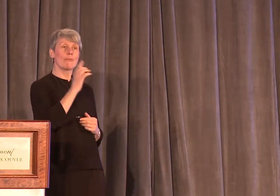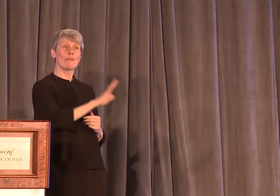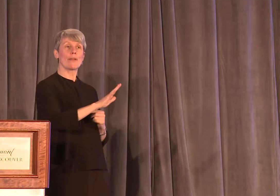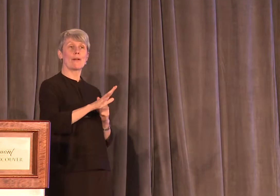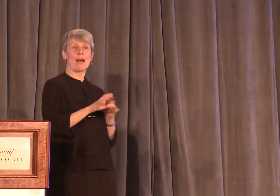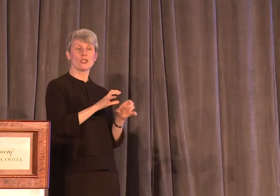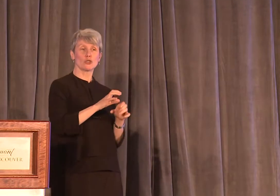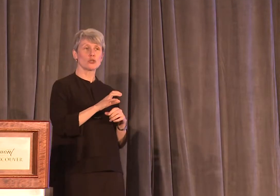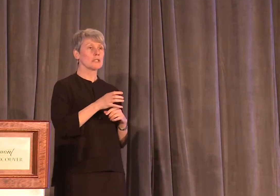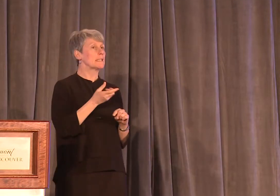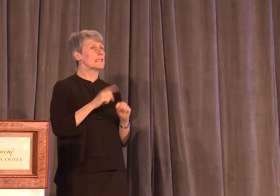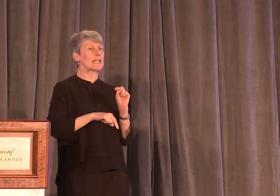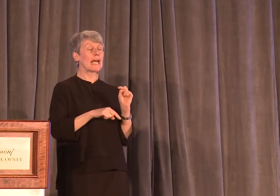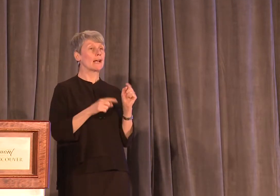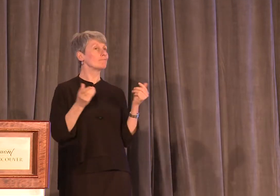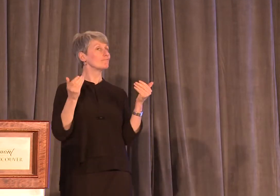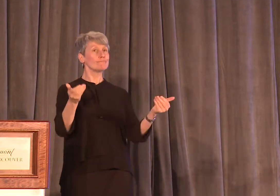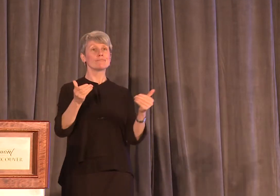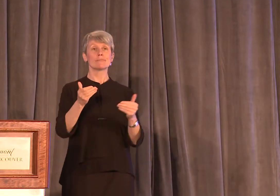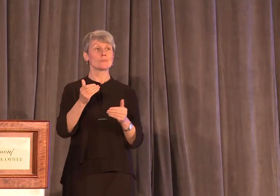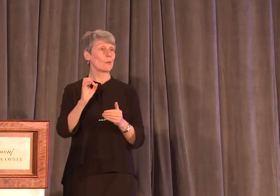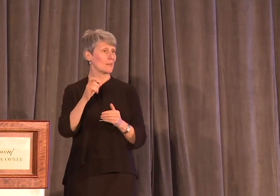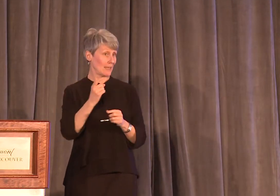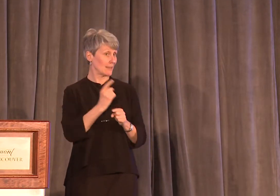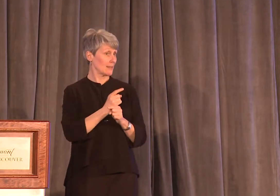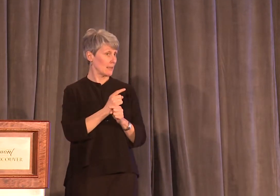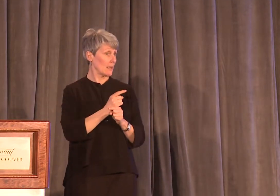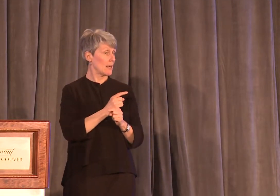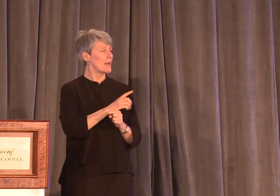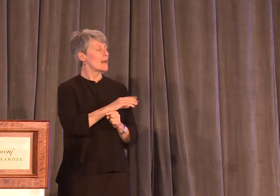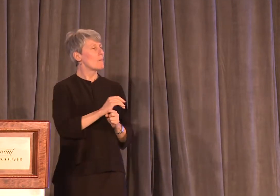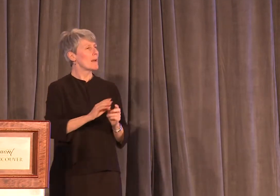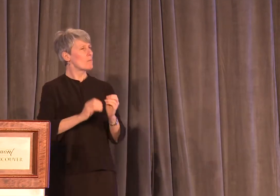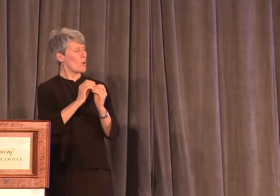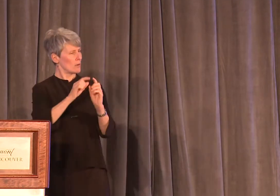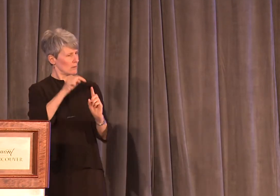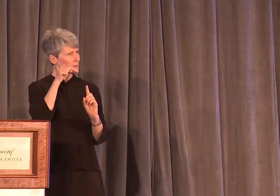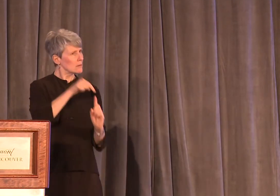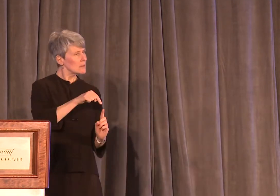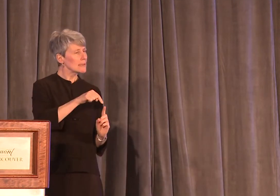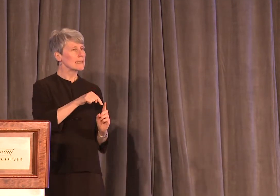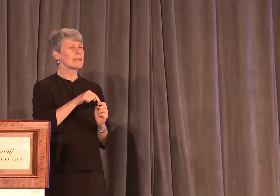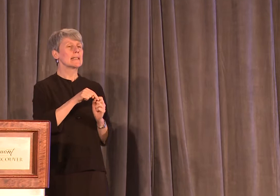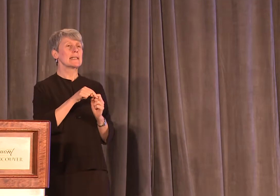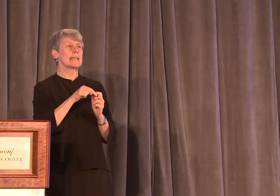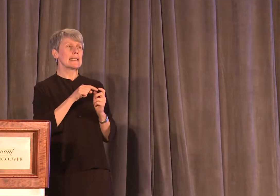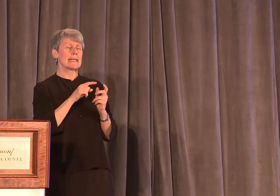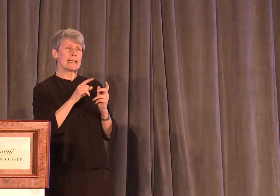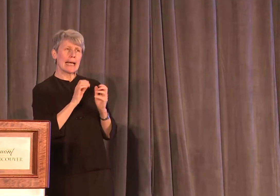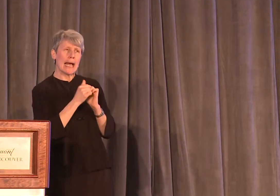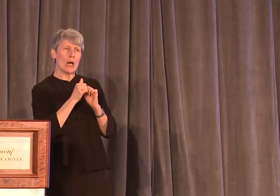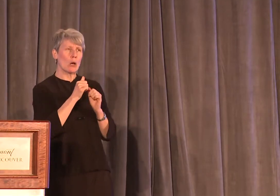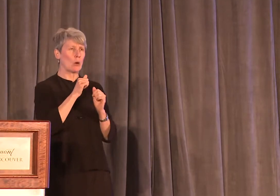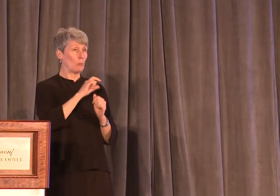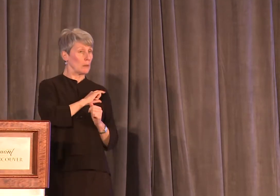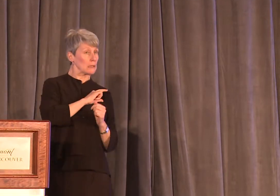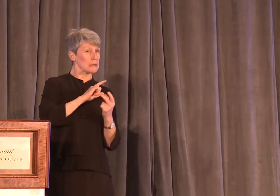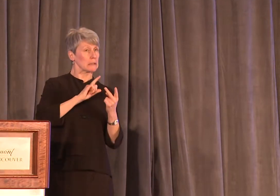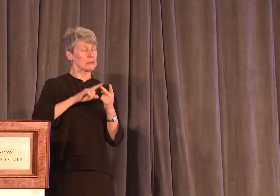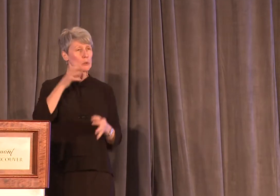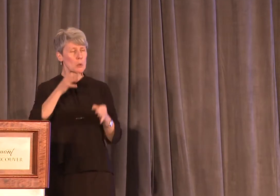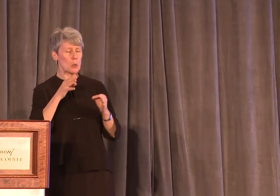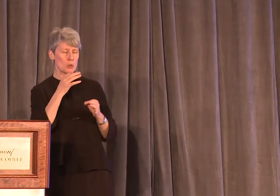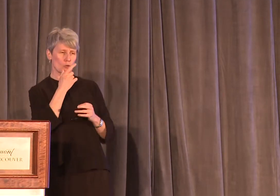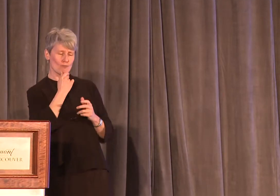action cannot consent to sexual activity, but pinning down when that line is crossed is extremely difficult for both officers and the